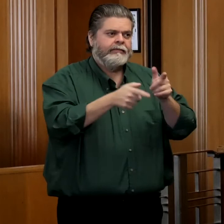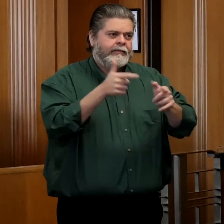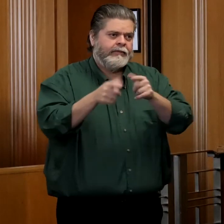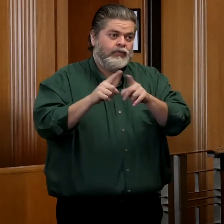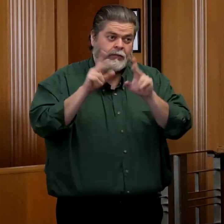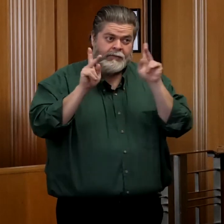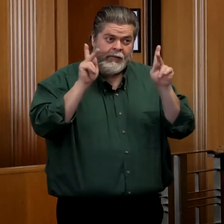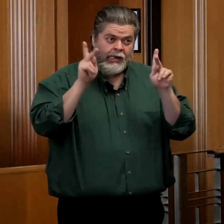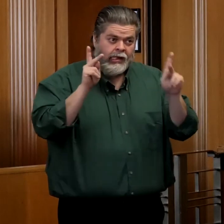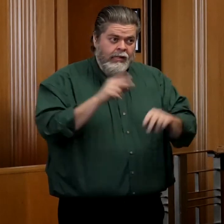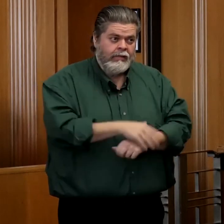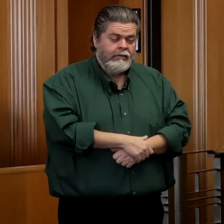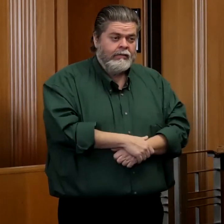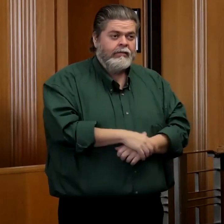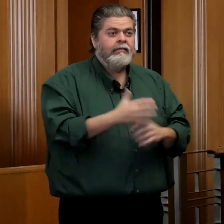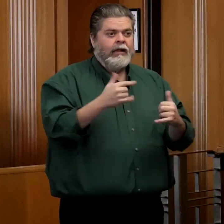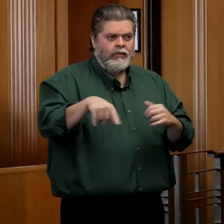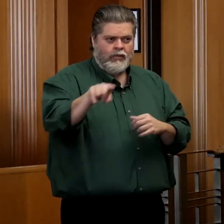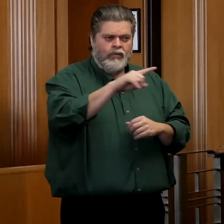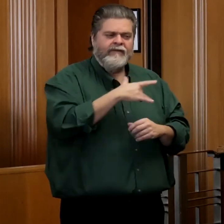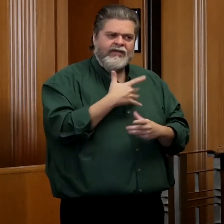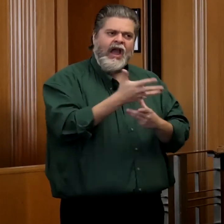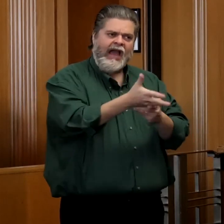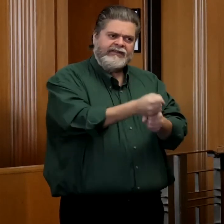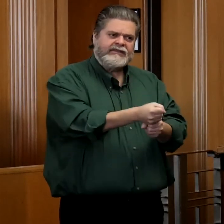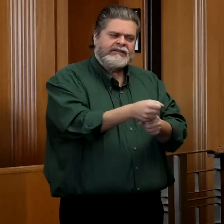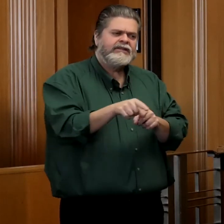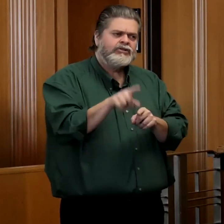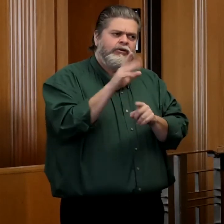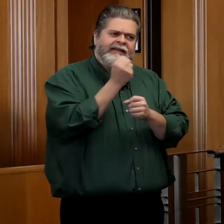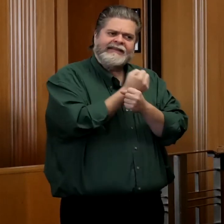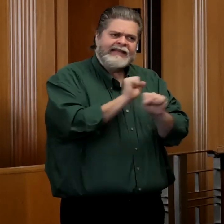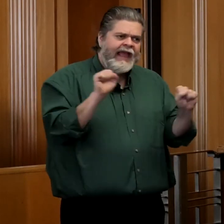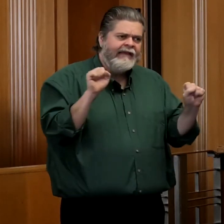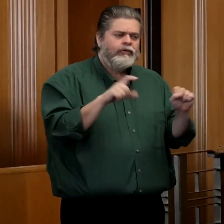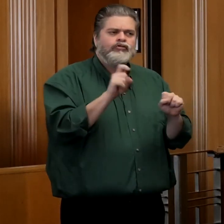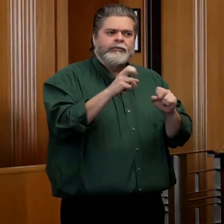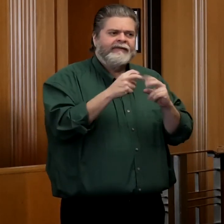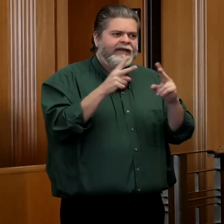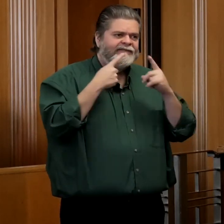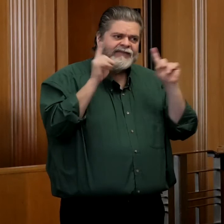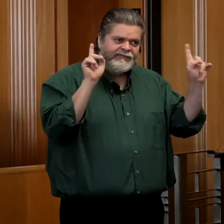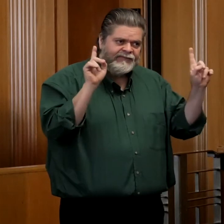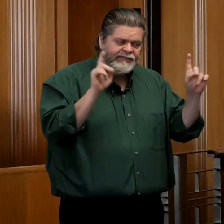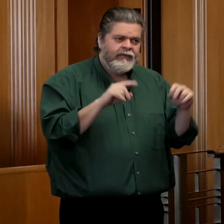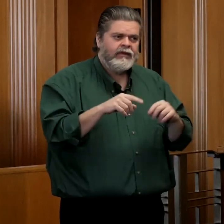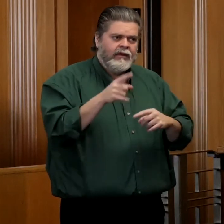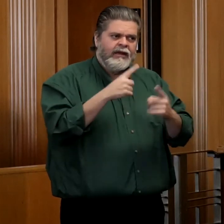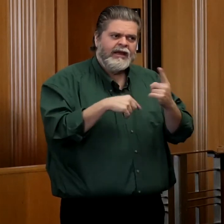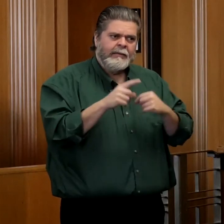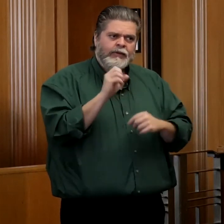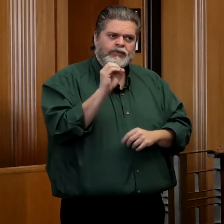to folks. So, again, you can be confident in the safety and the efficacy data that is coming out.